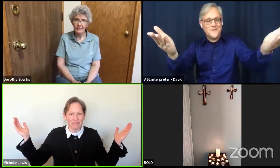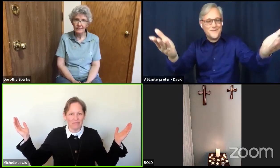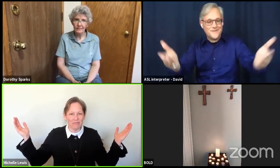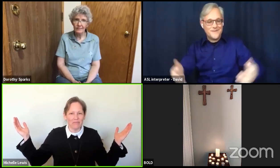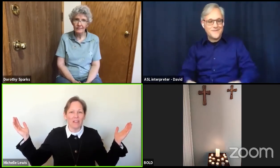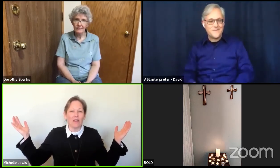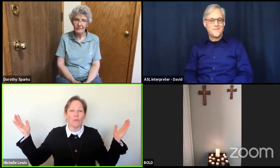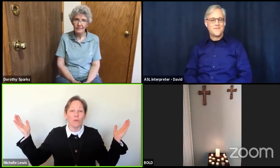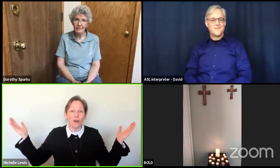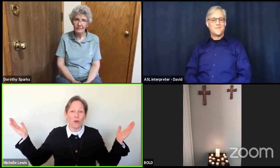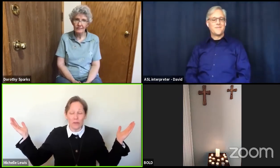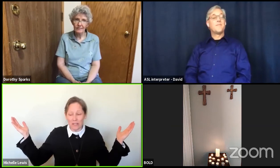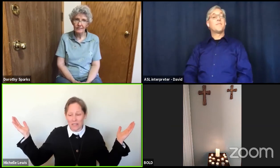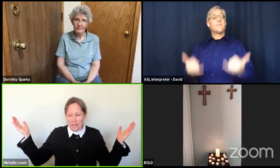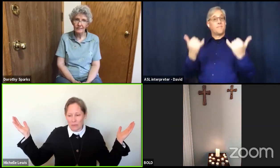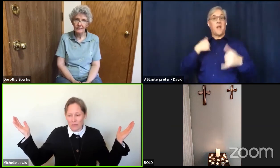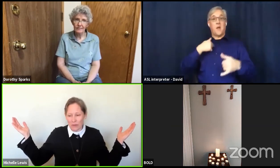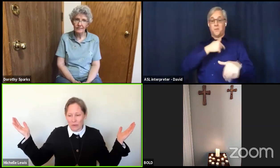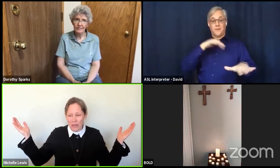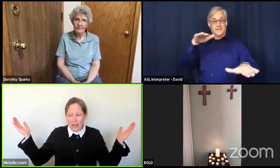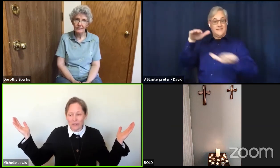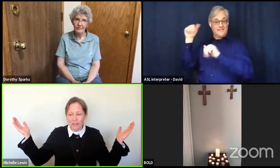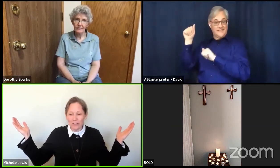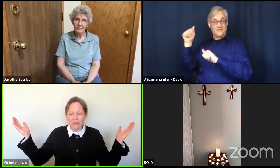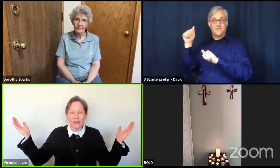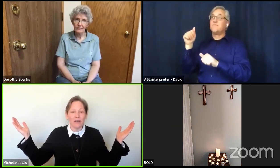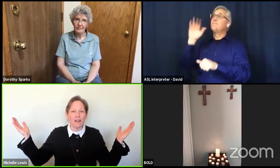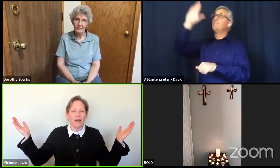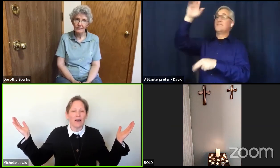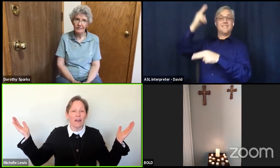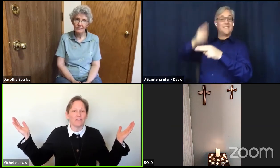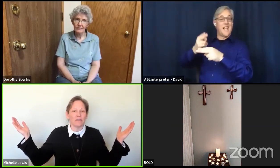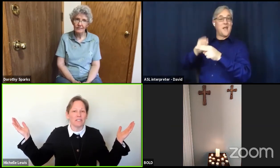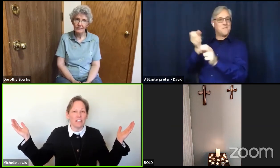we go in the name of the creator and of the savior